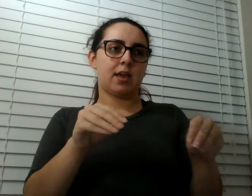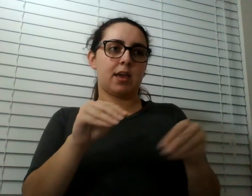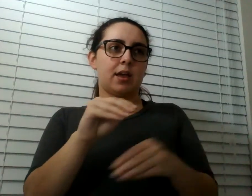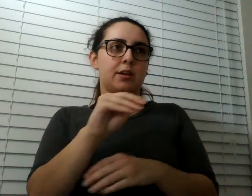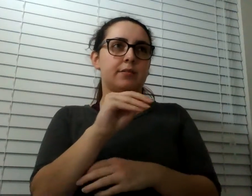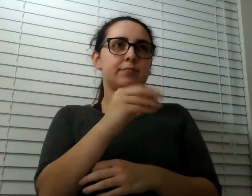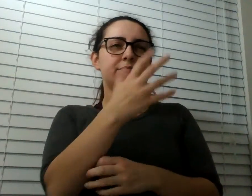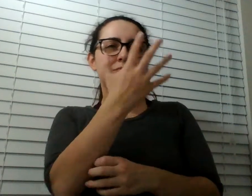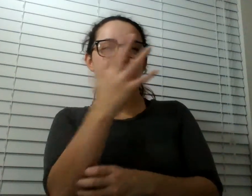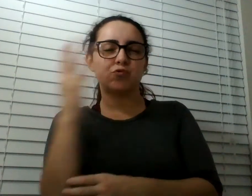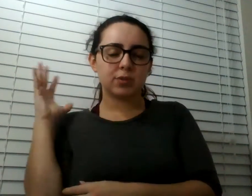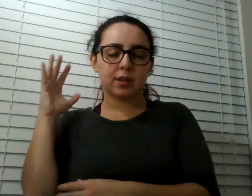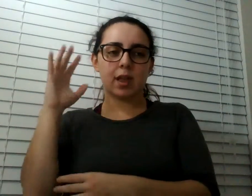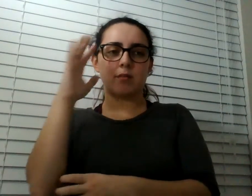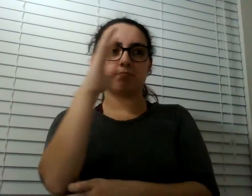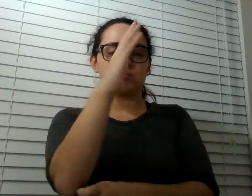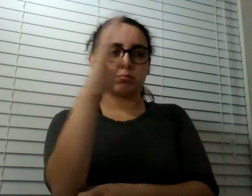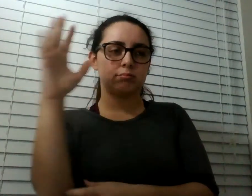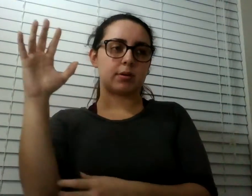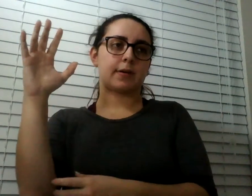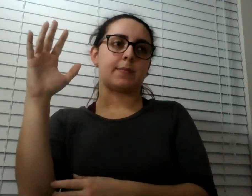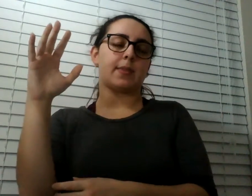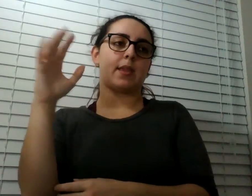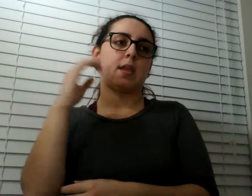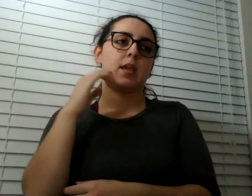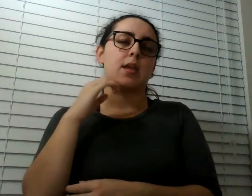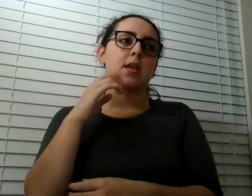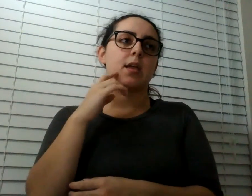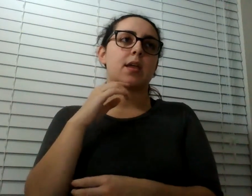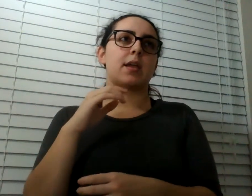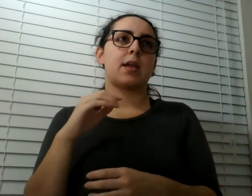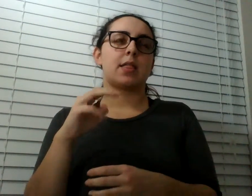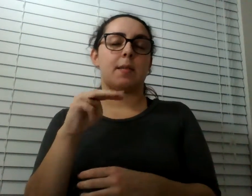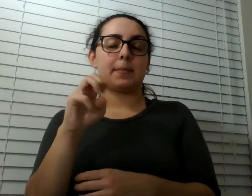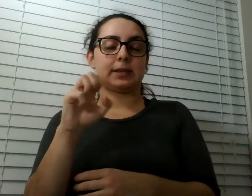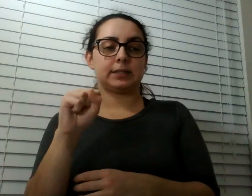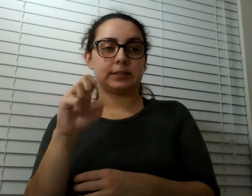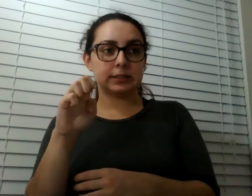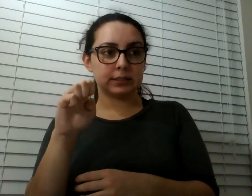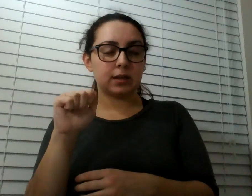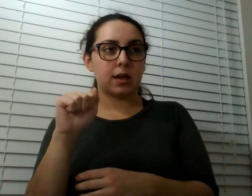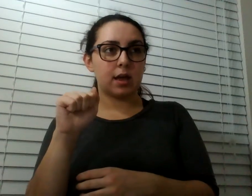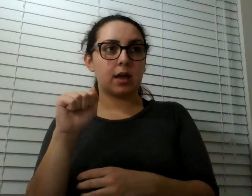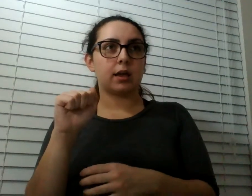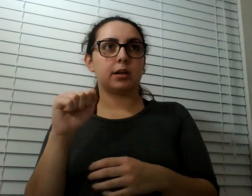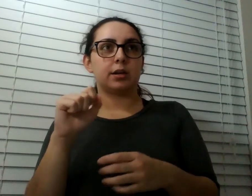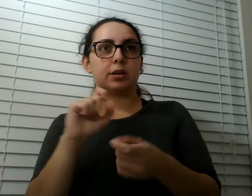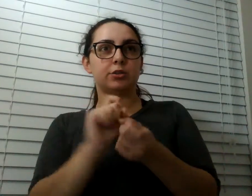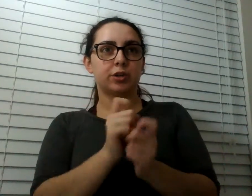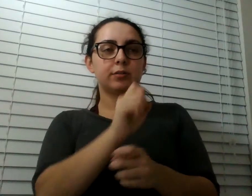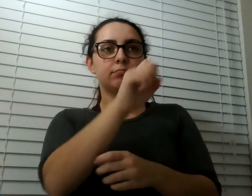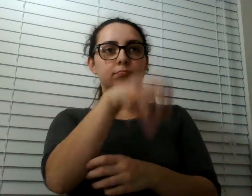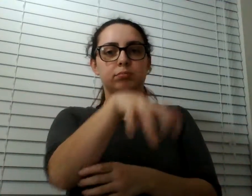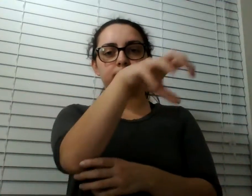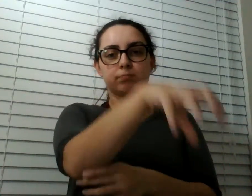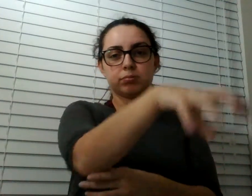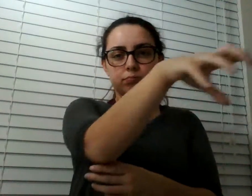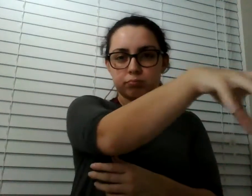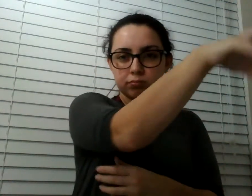and then it falls off into this canyon, and then there's, like, another mesa. And then that falls off into a canyon, and there's another mesa, and then that. And it's just this, like,